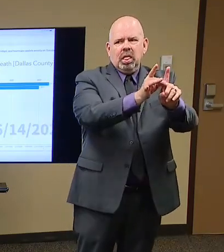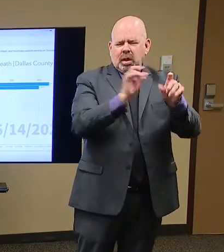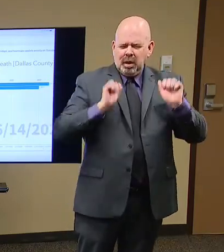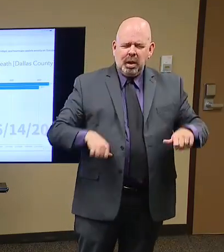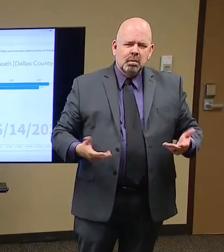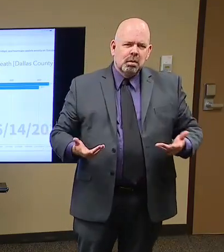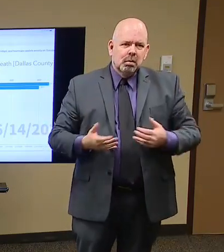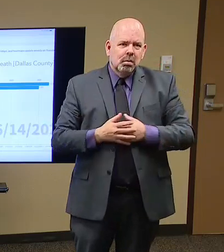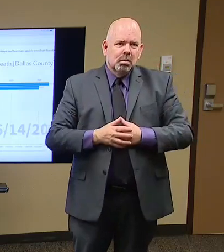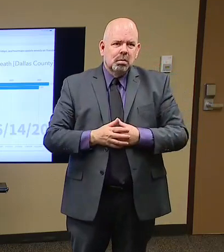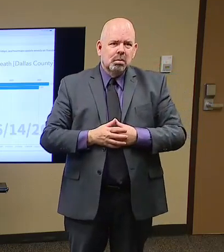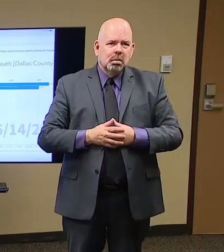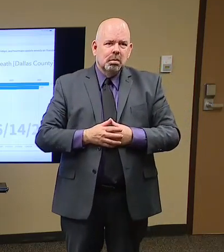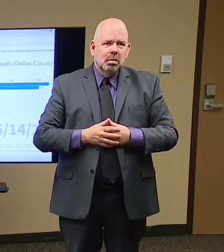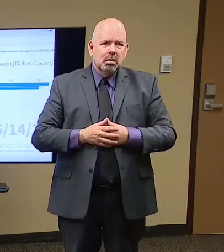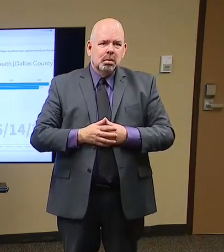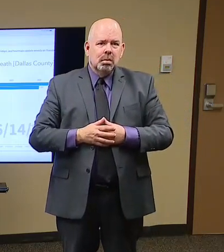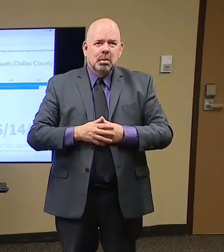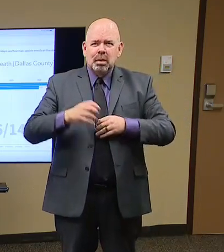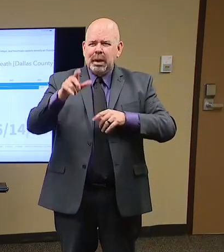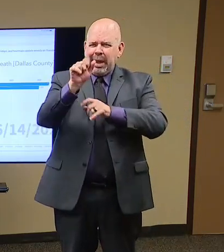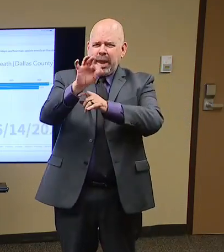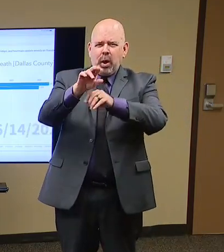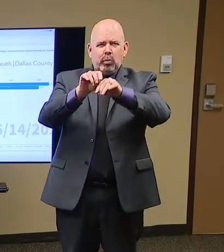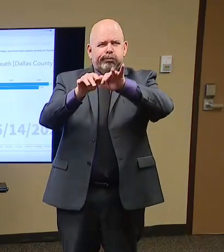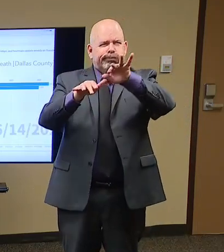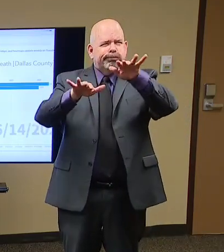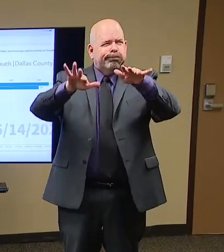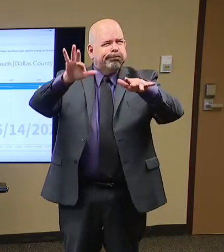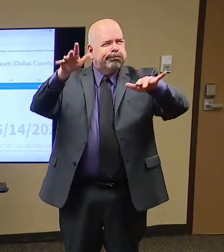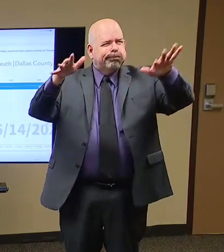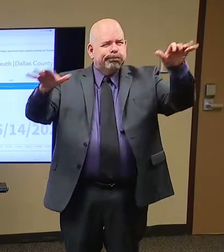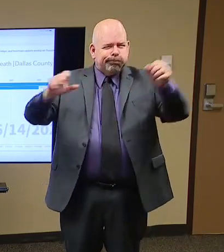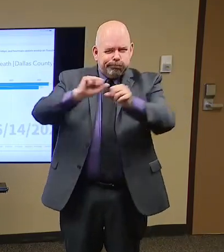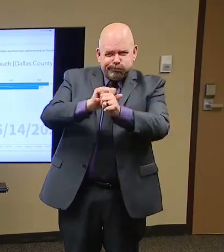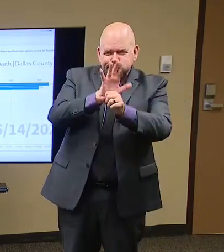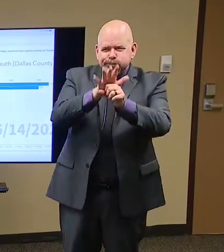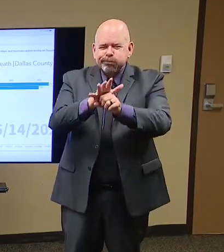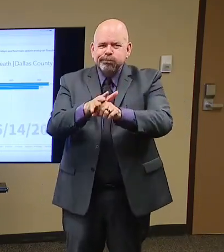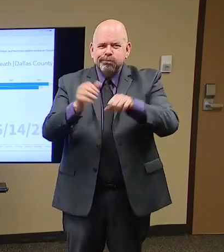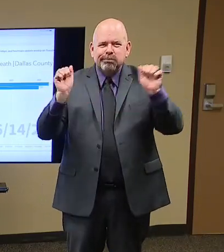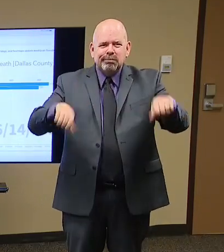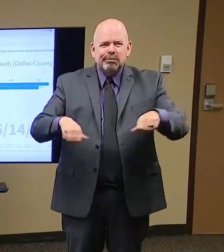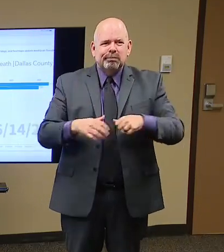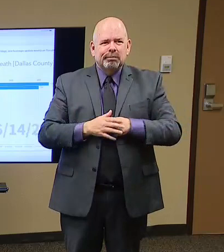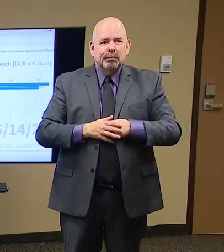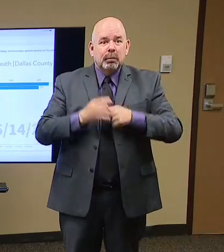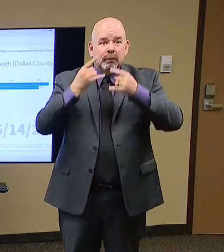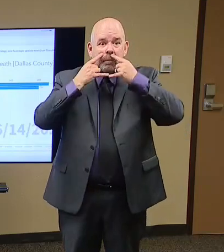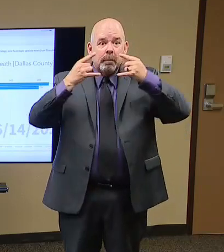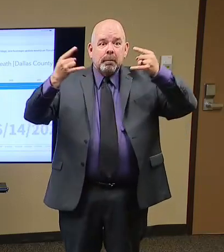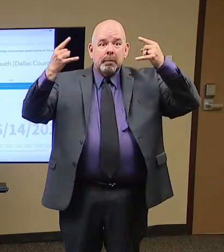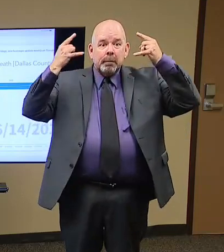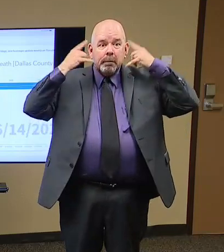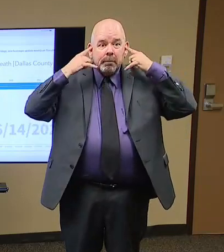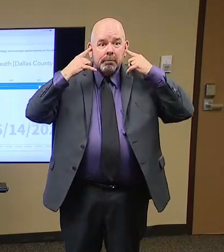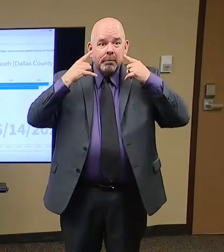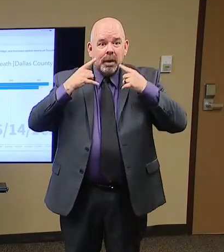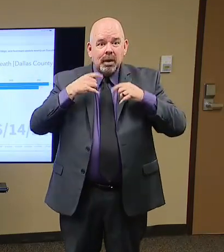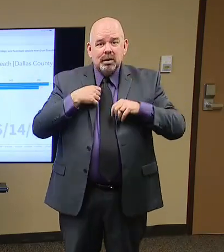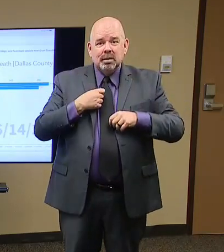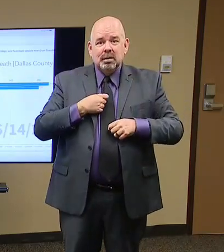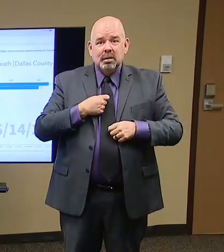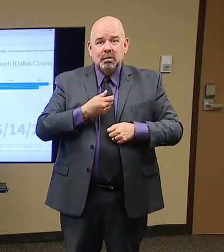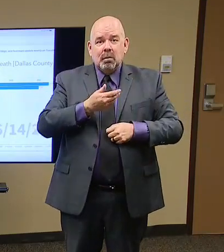aerosols and the cough facial coverings can really prevent that spread to other people. And if